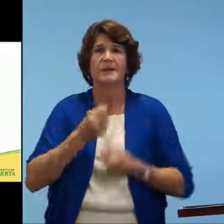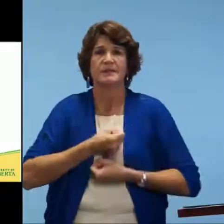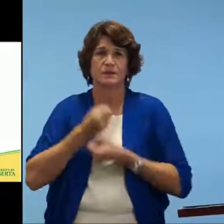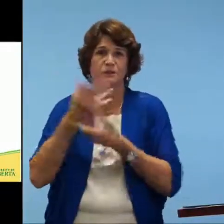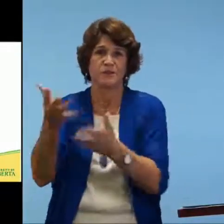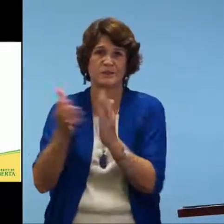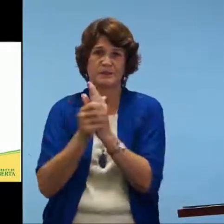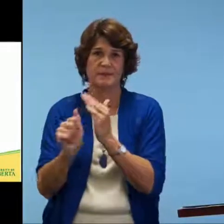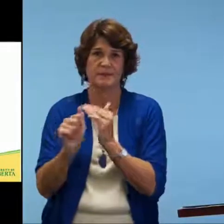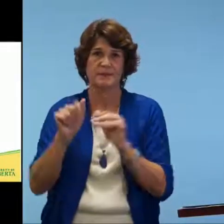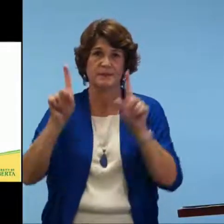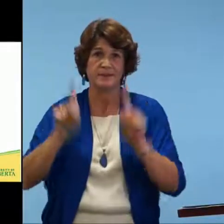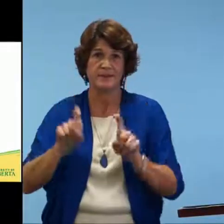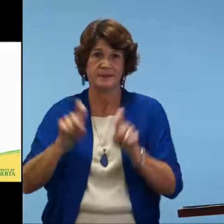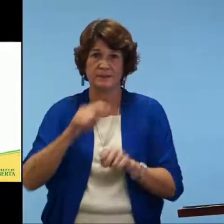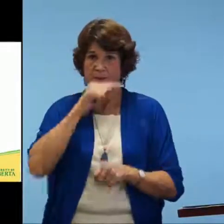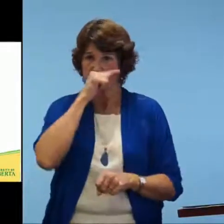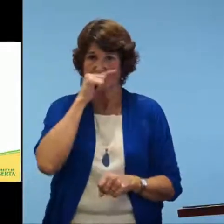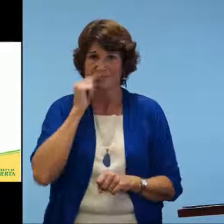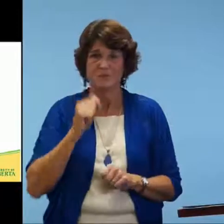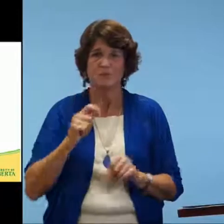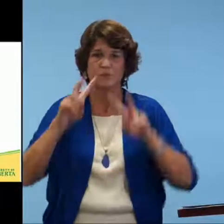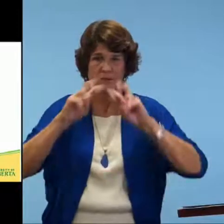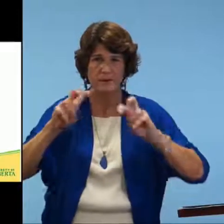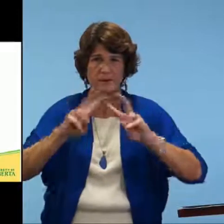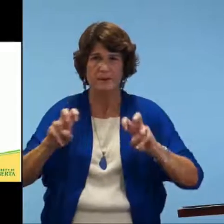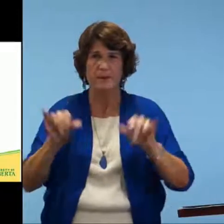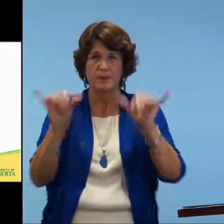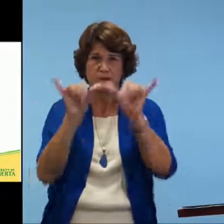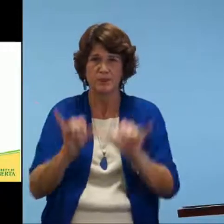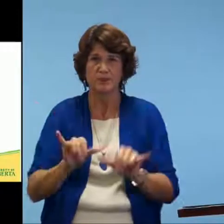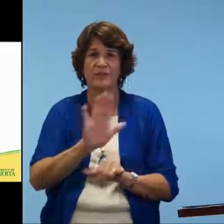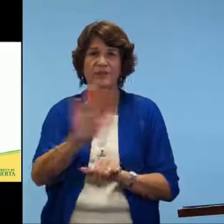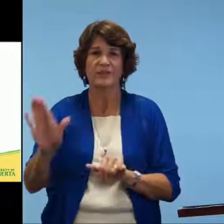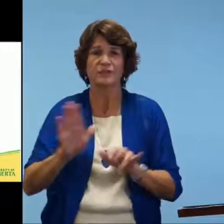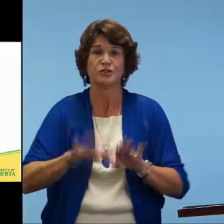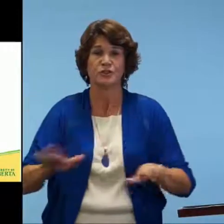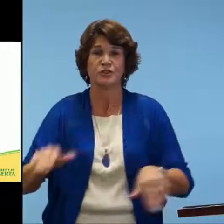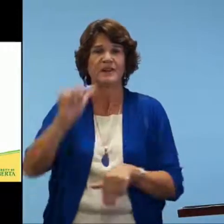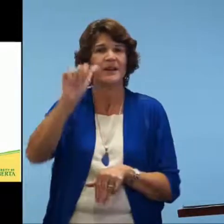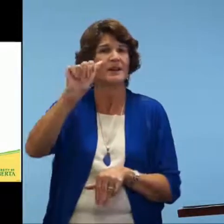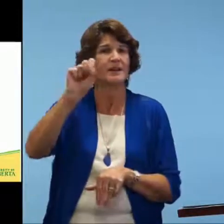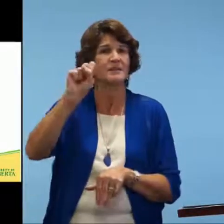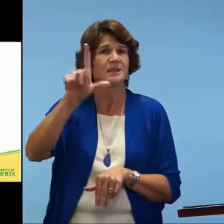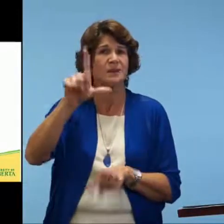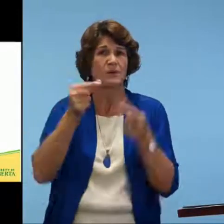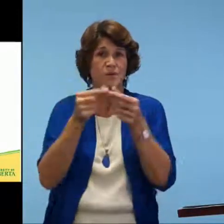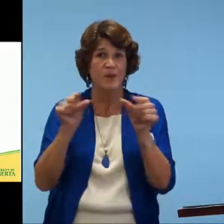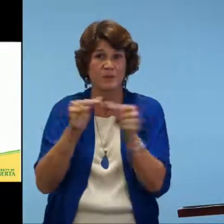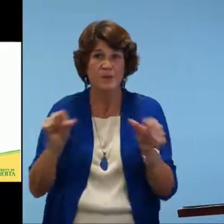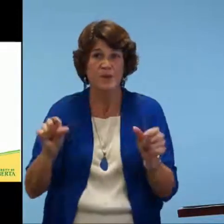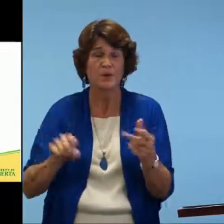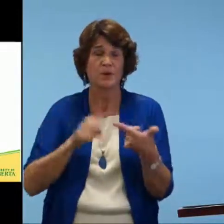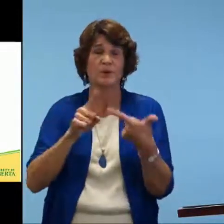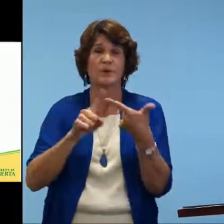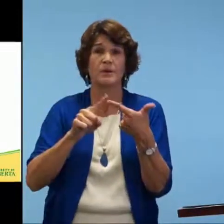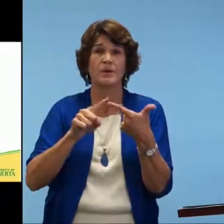Now this one has not been yet released. It was the ASL expressive skills test. This is measuring the child's